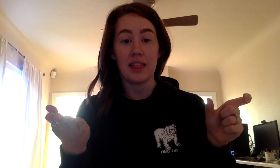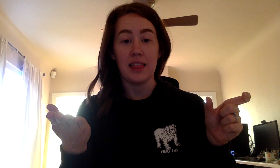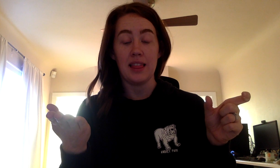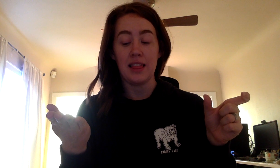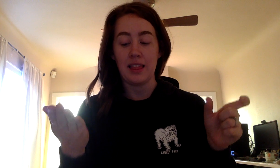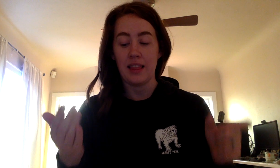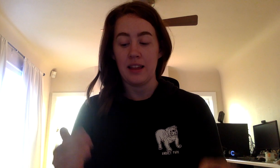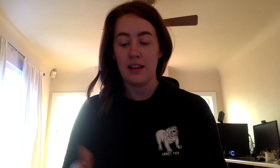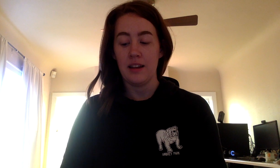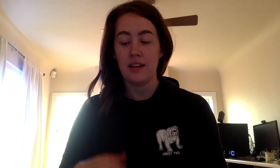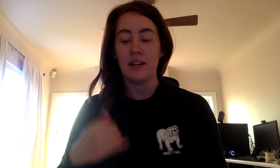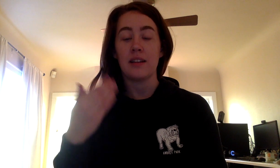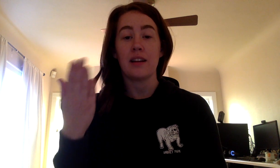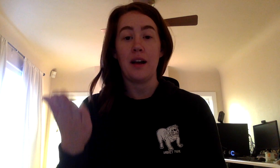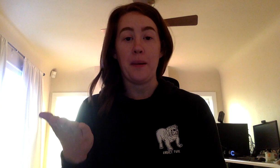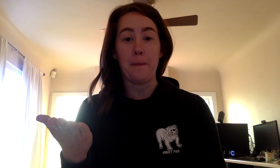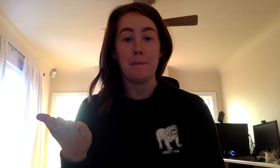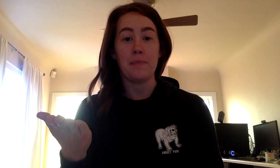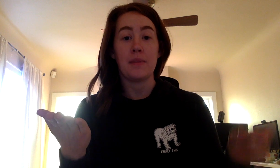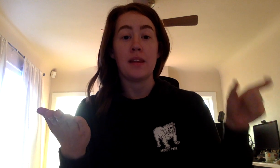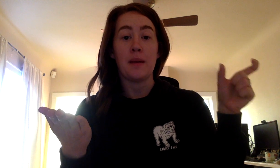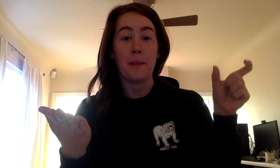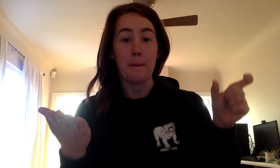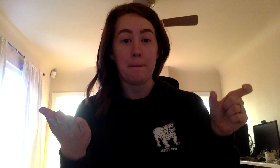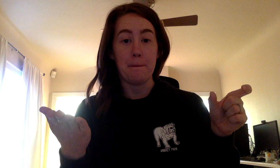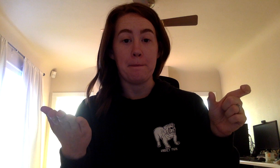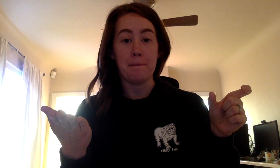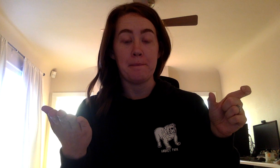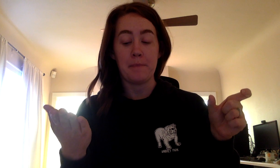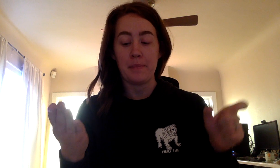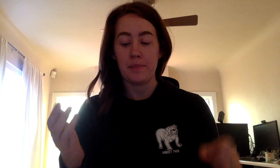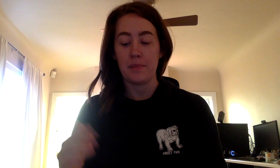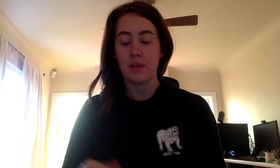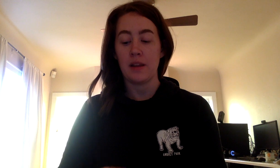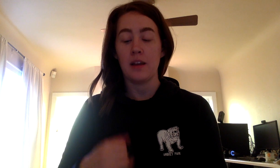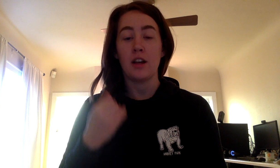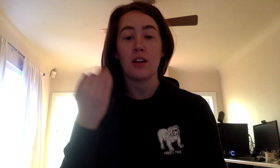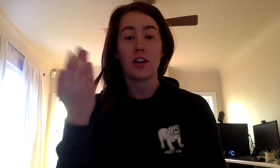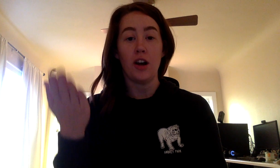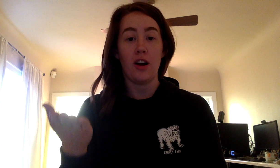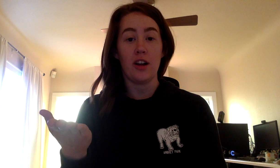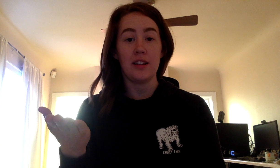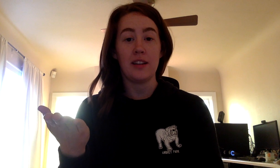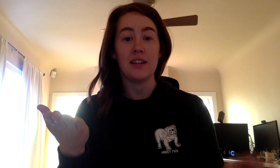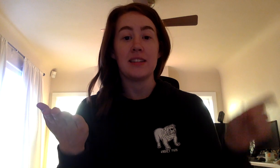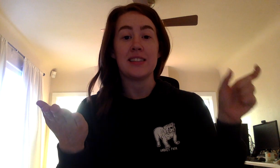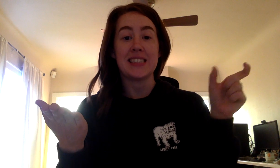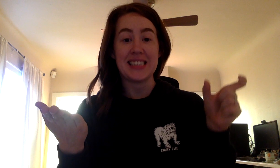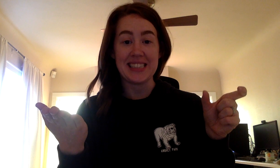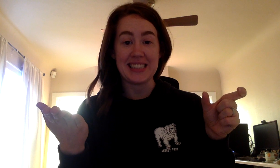Come, m. Gone, m.